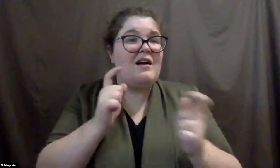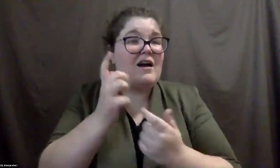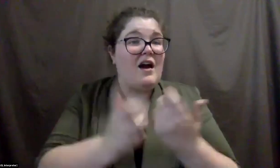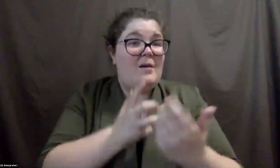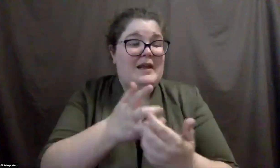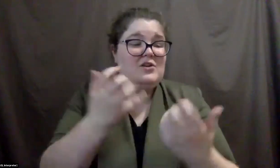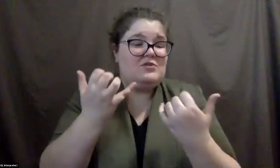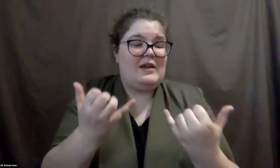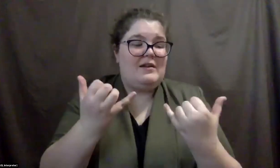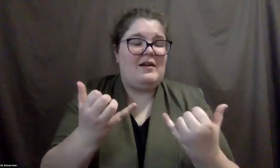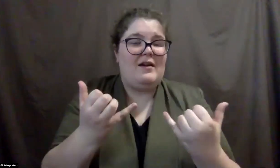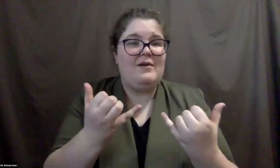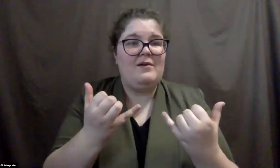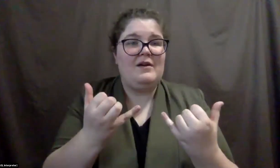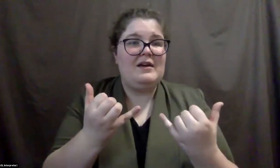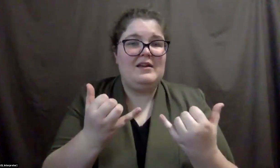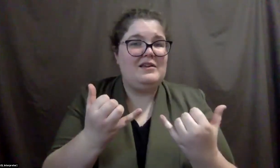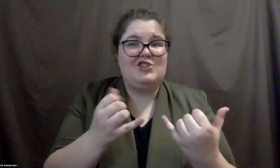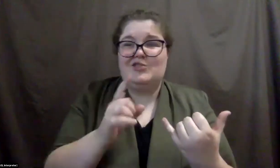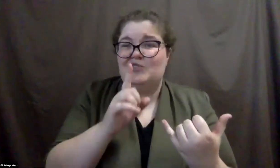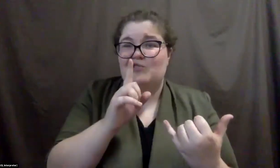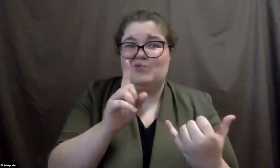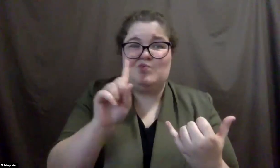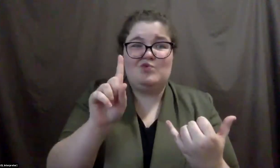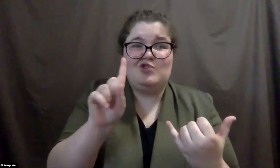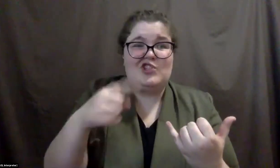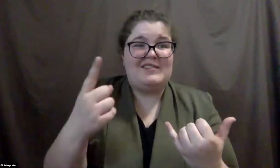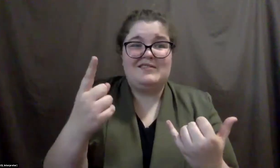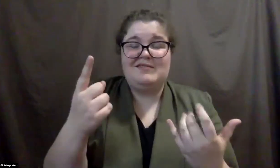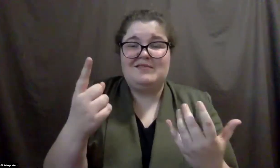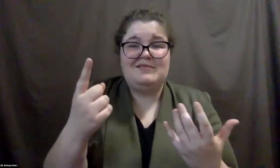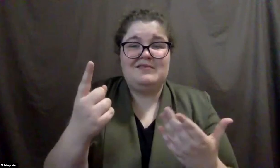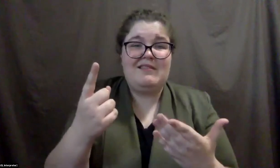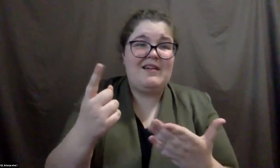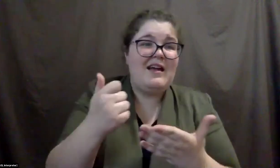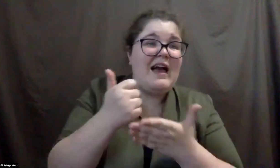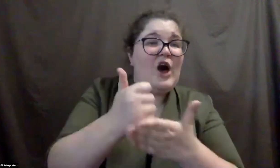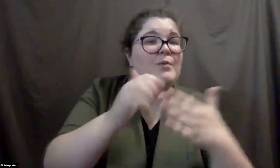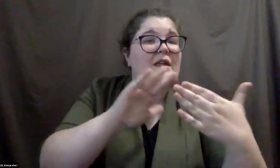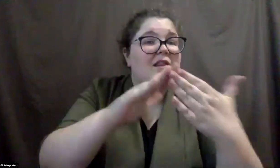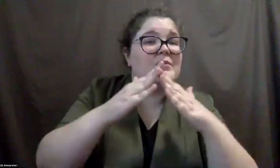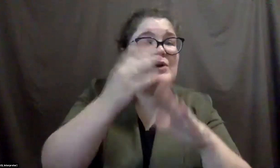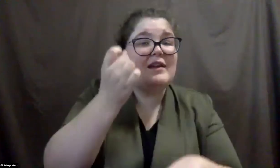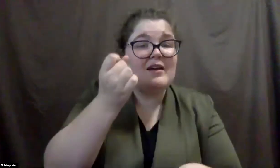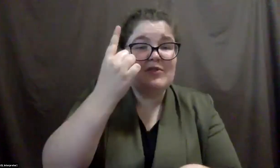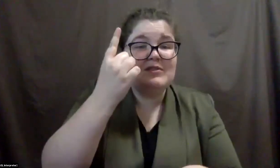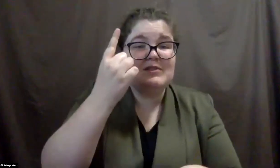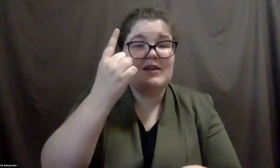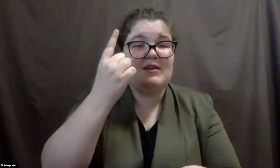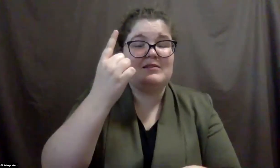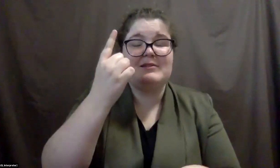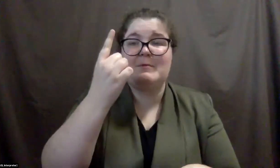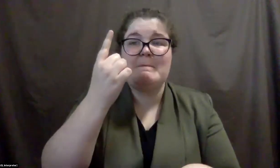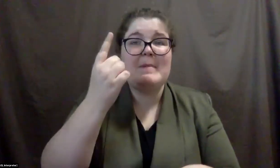time is just helping, um, the community to understand that, uh,